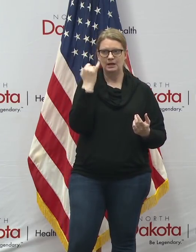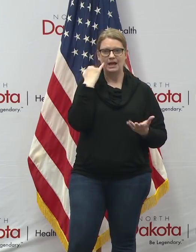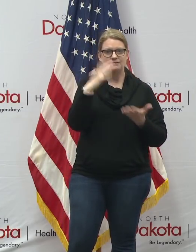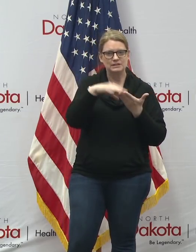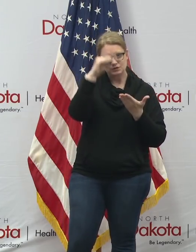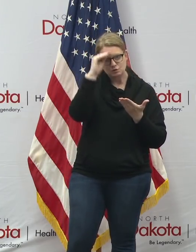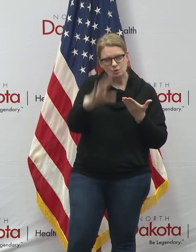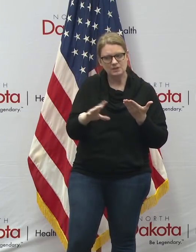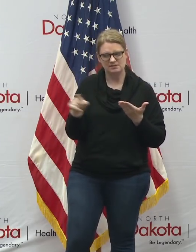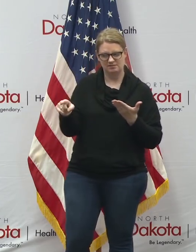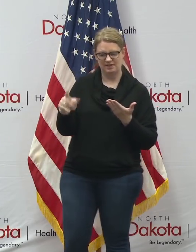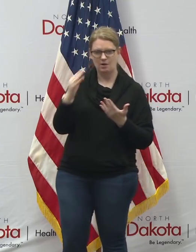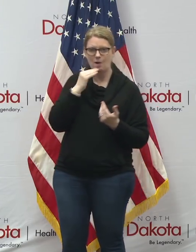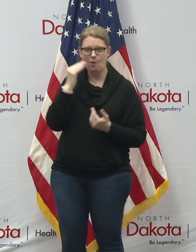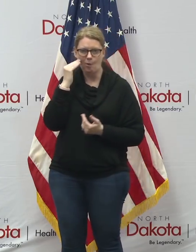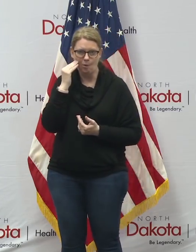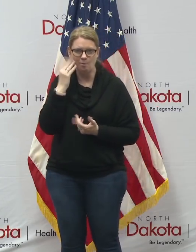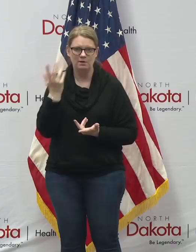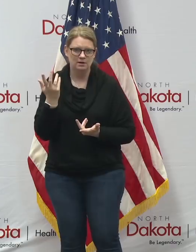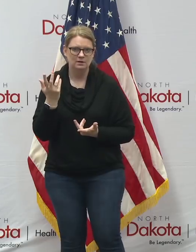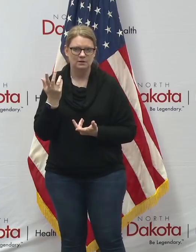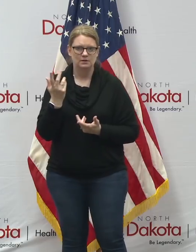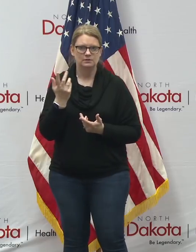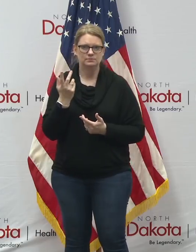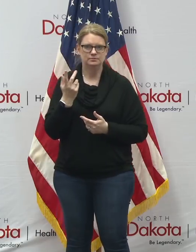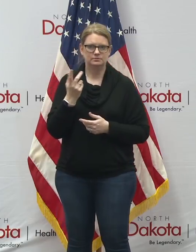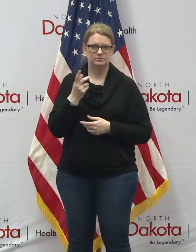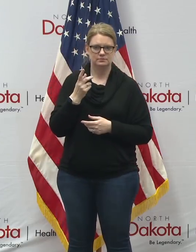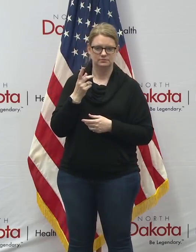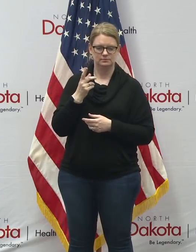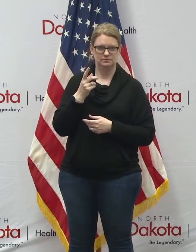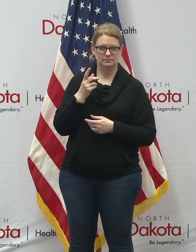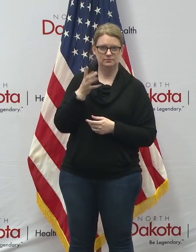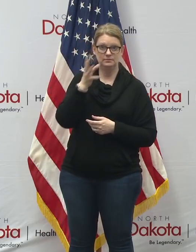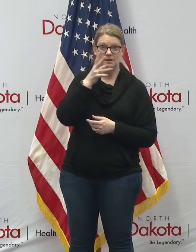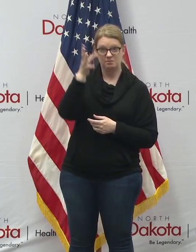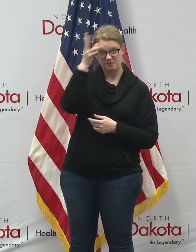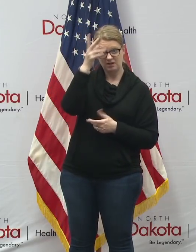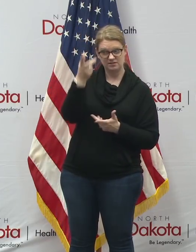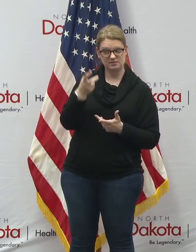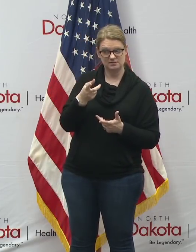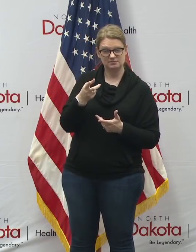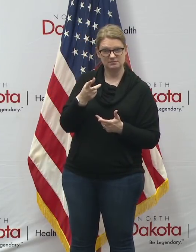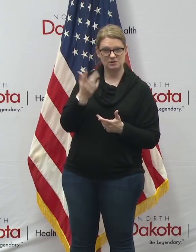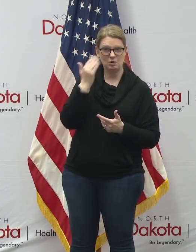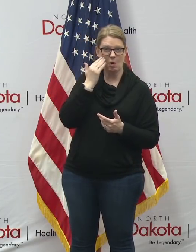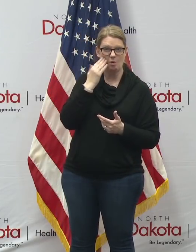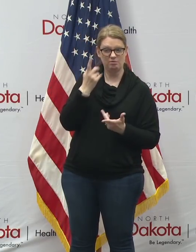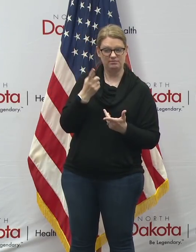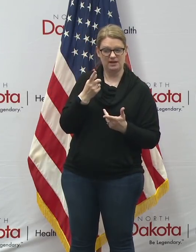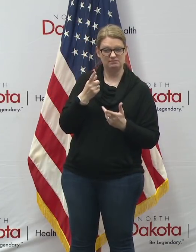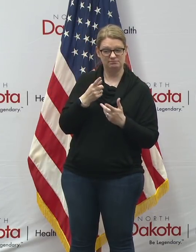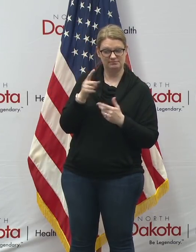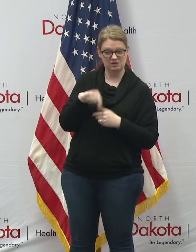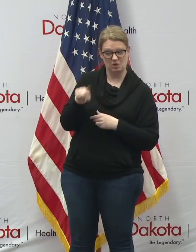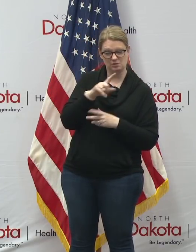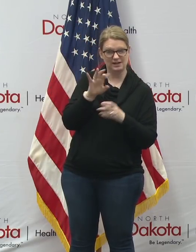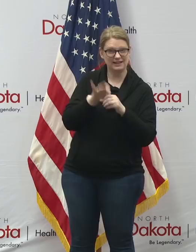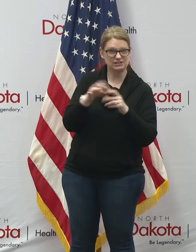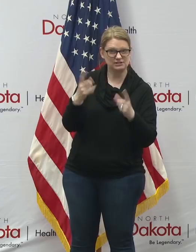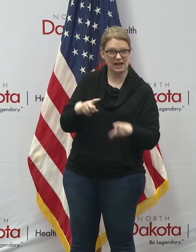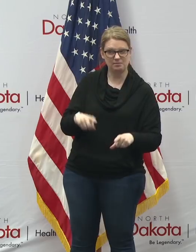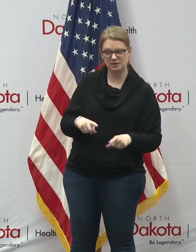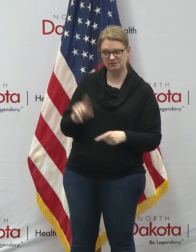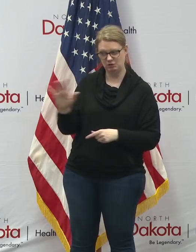making sure that uh you know the parents of those kids who ought to have a voice in this thing that they know that those elections are coming up uh